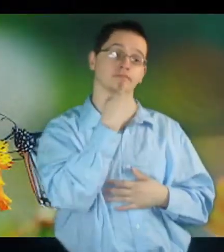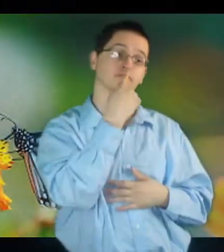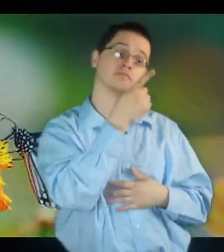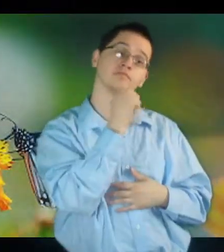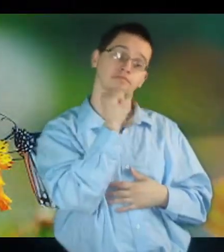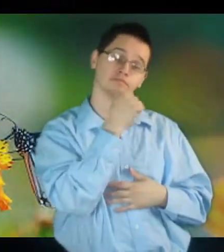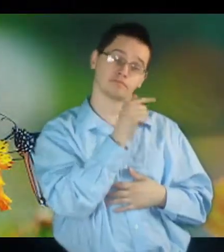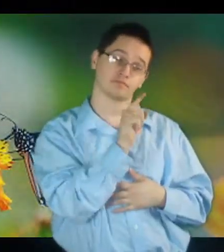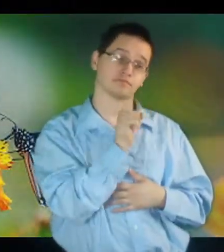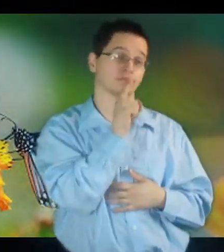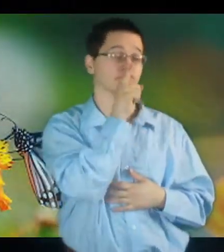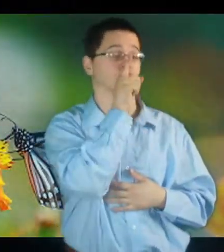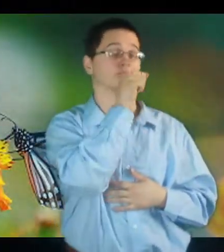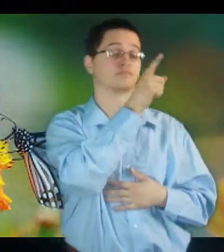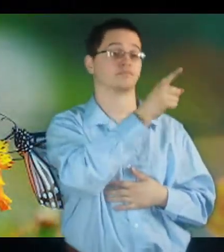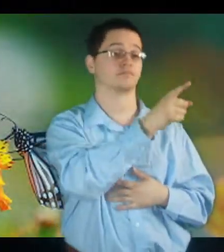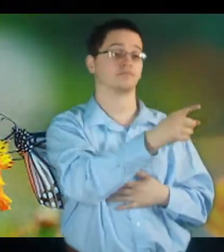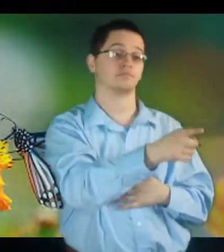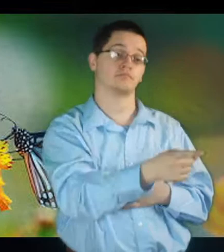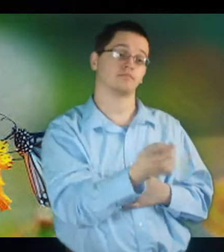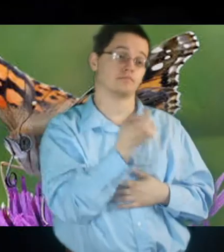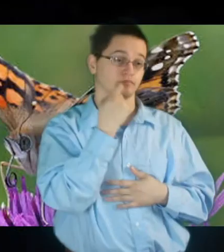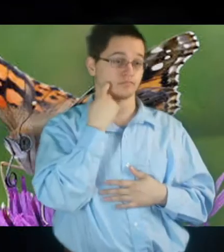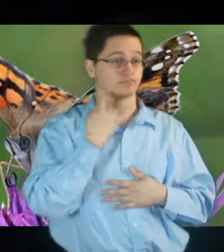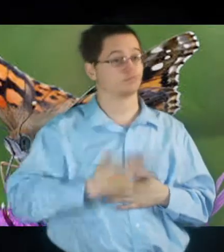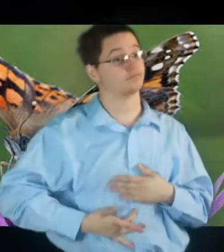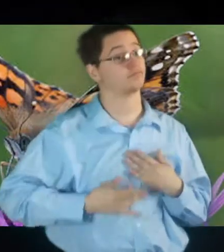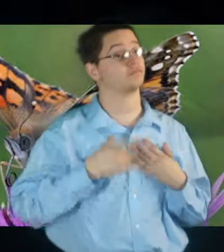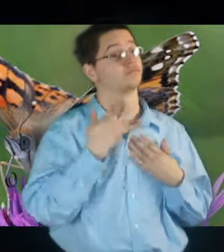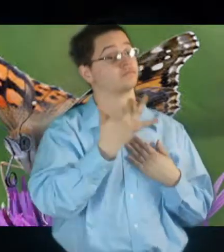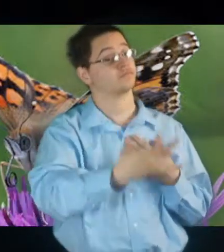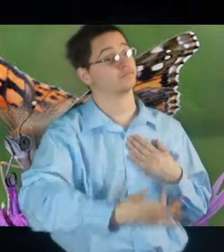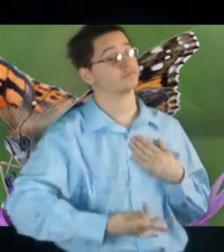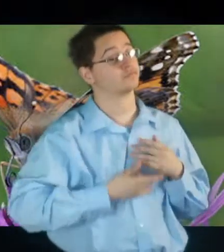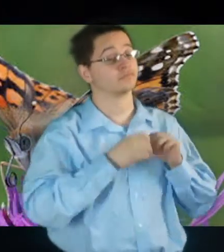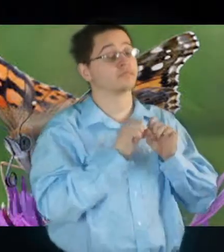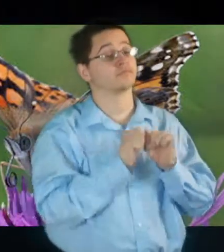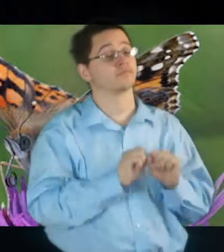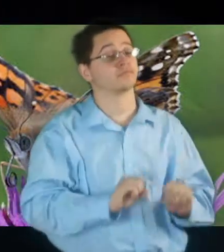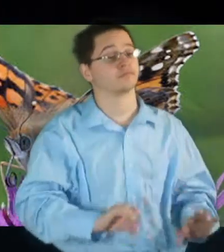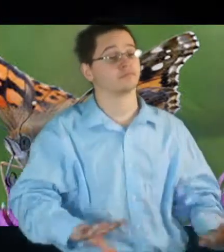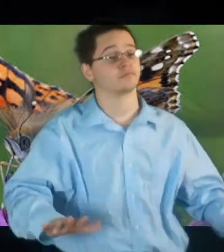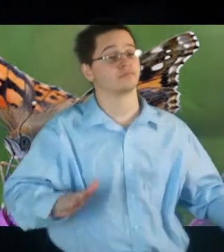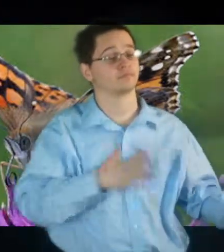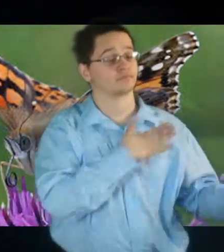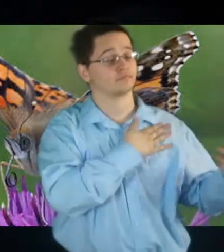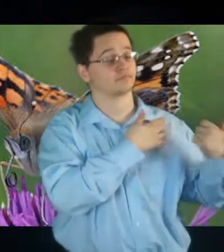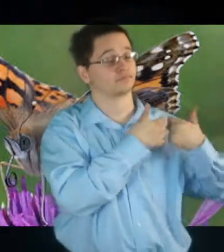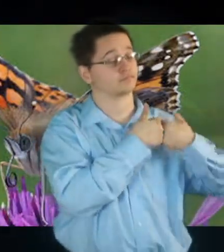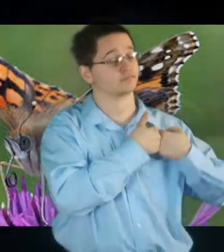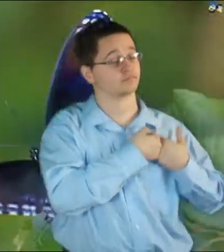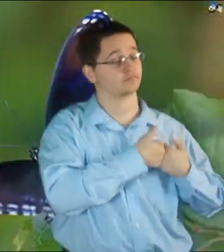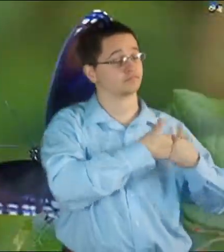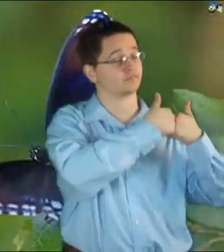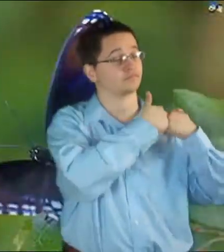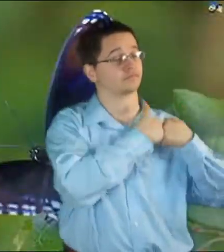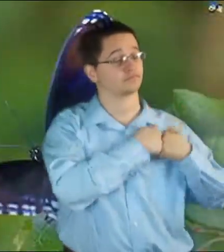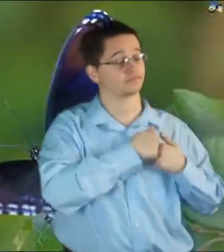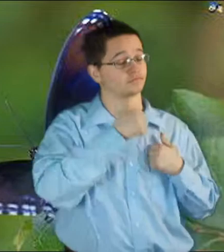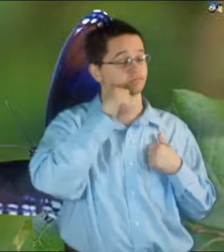I'm not sure I just feel like I'm losing My baby girl